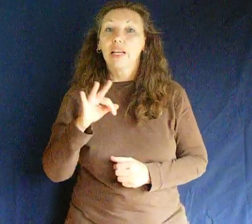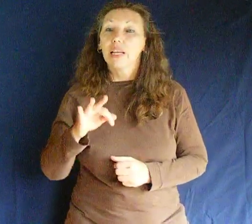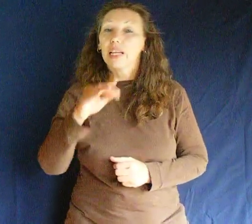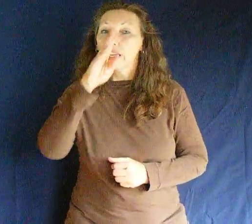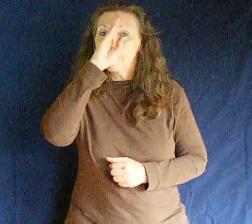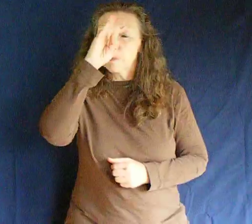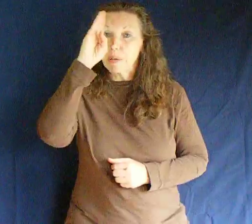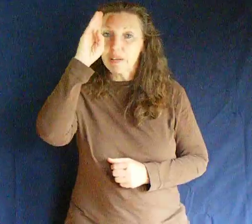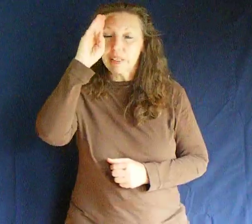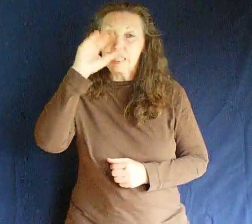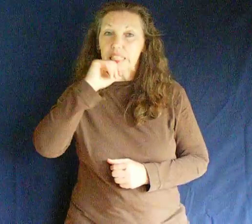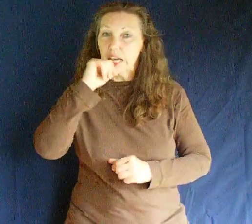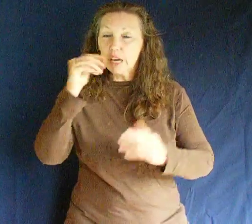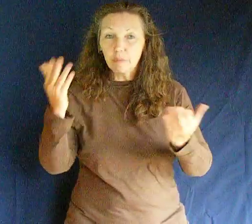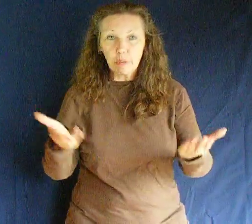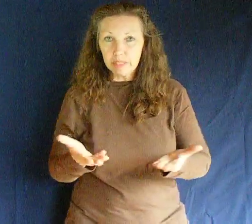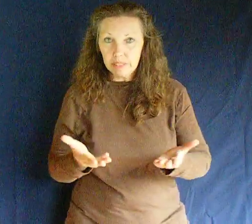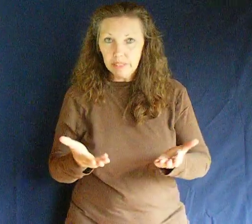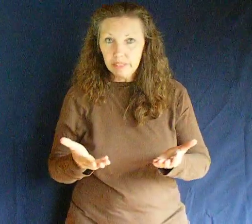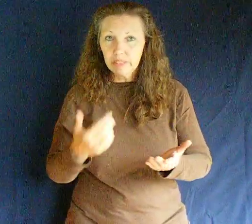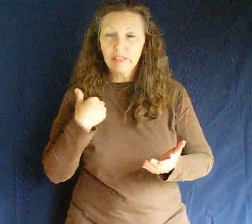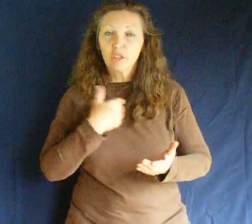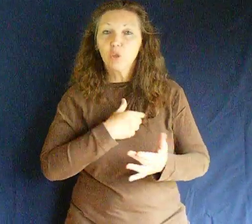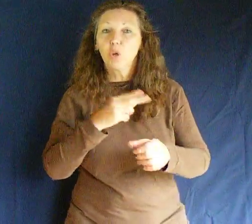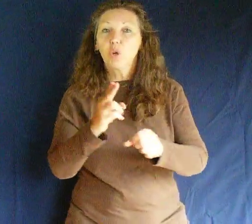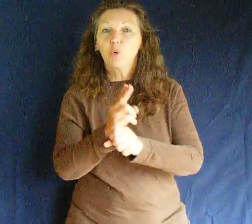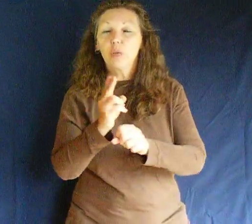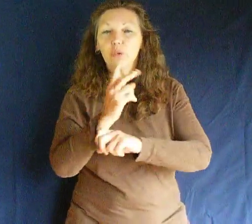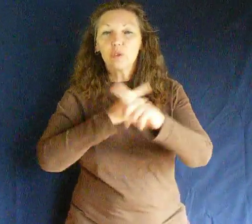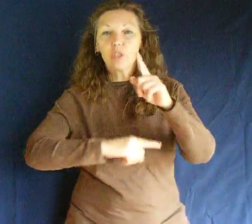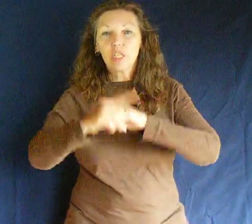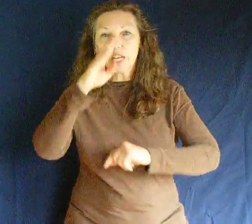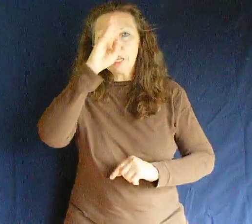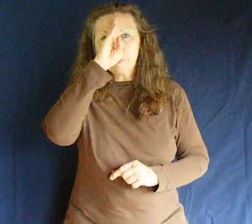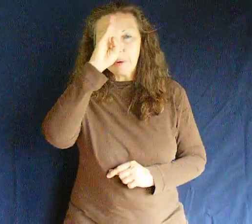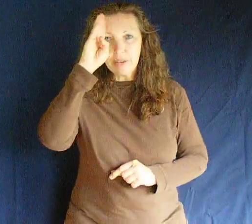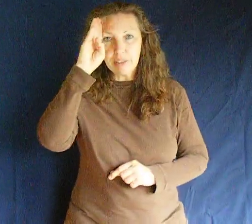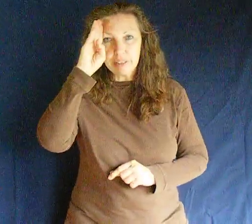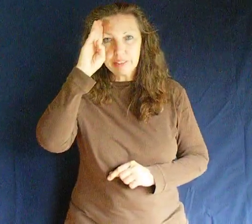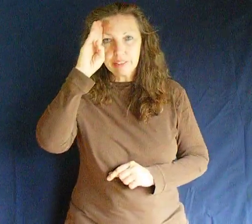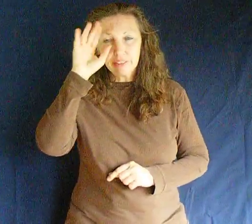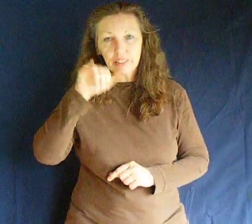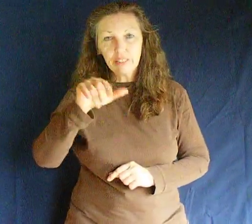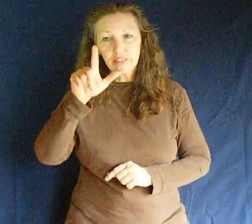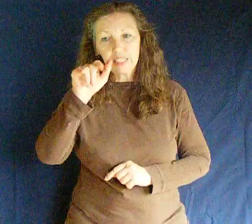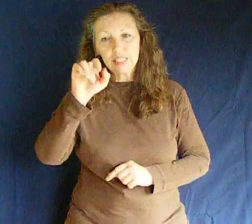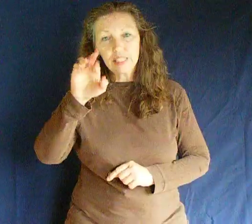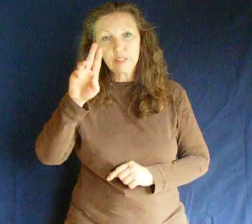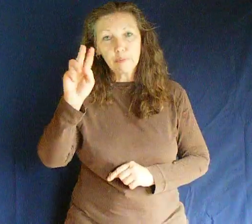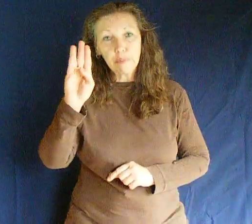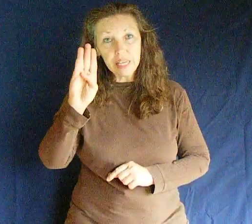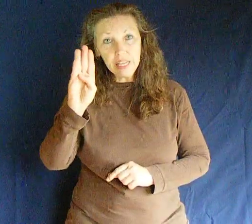If the barren is not present, we use the sign barren. That's the letter B